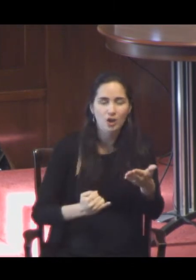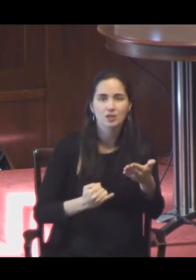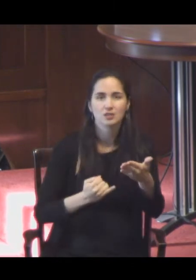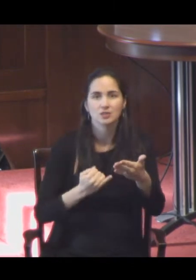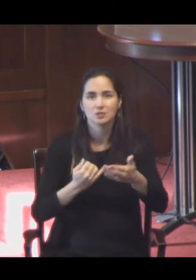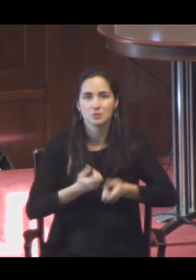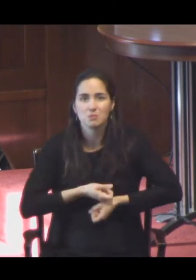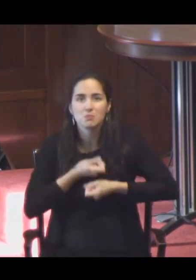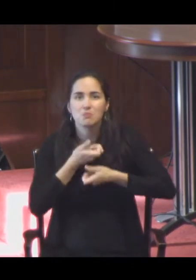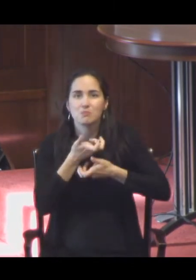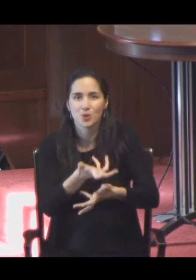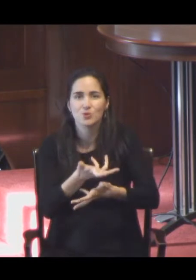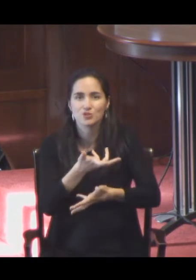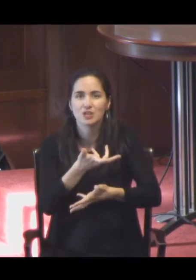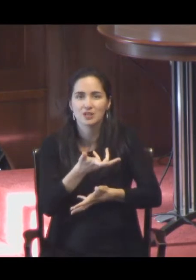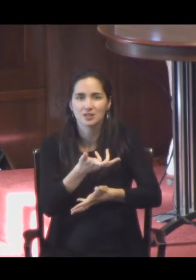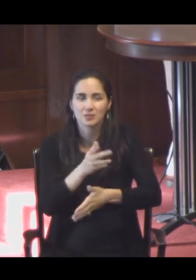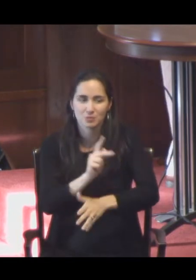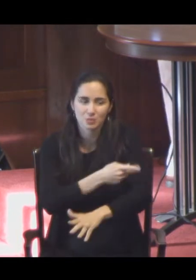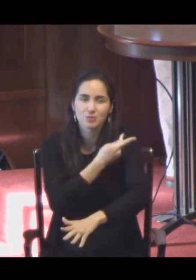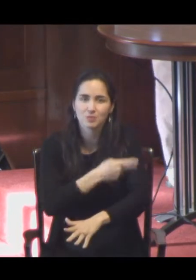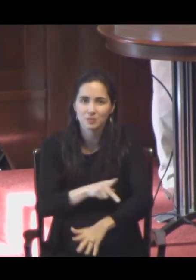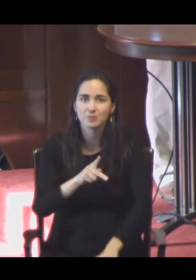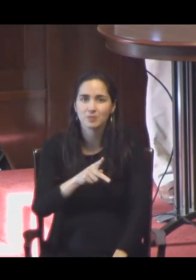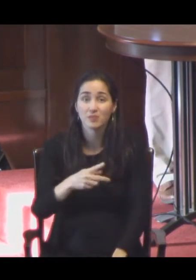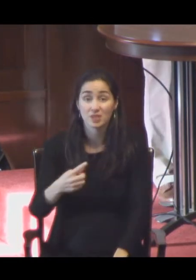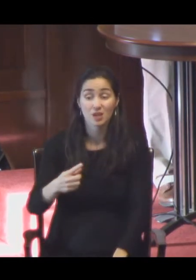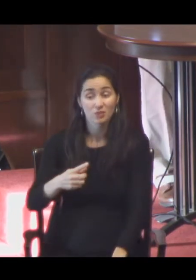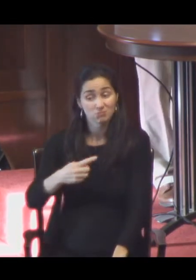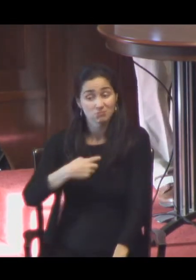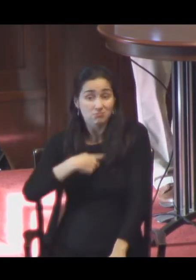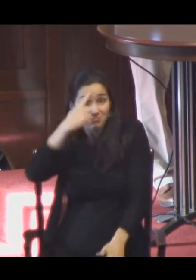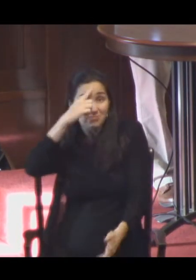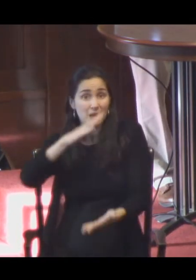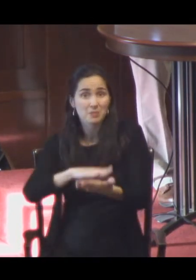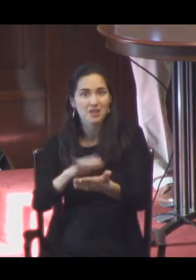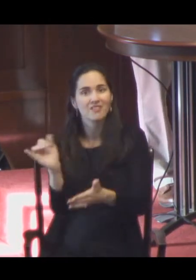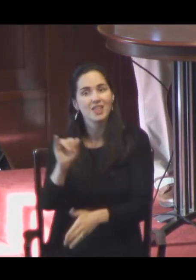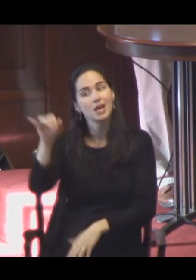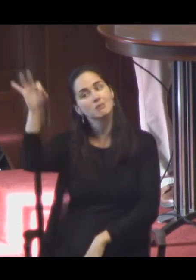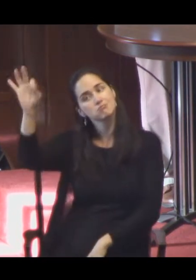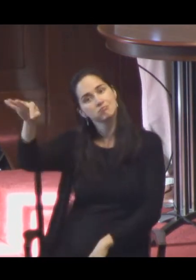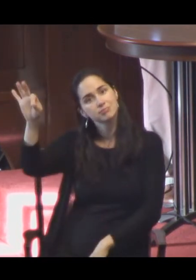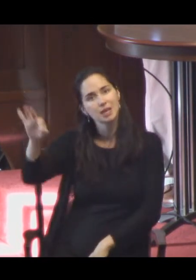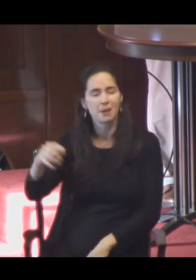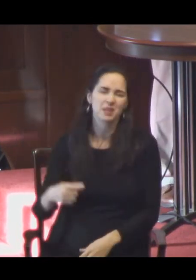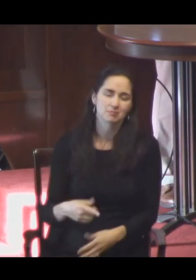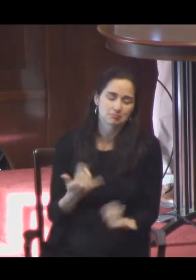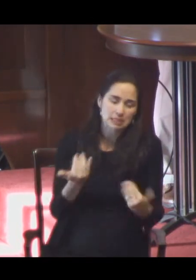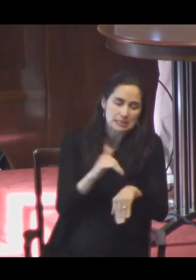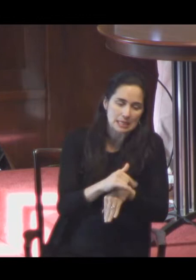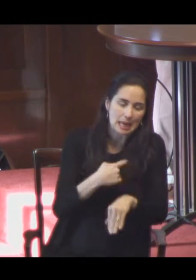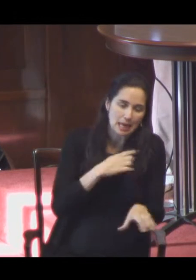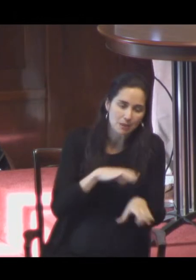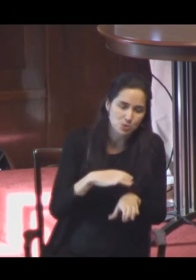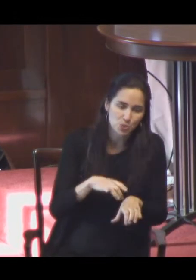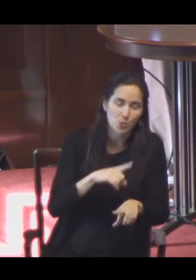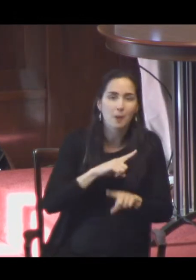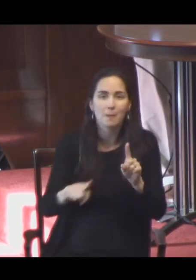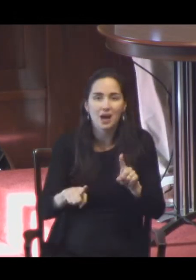And I believe that, like the preaching of the word, which I'm doing tonight, but I'm also preaching the image tonight, Christ